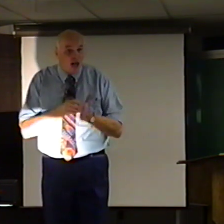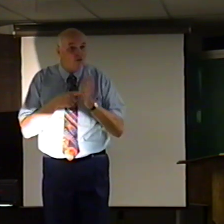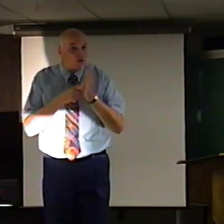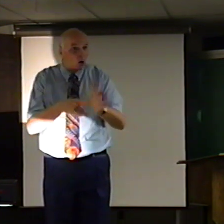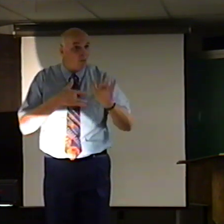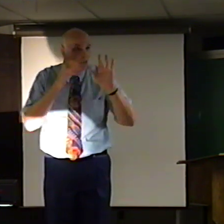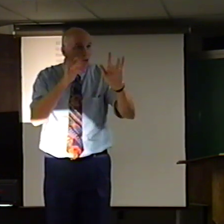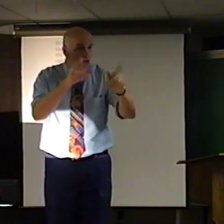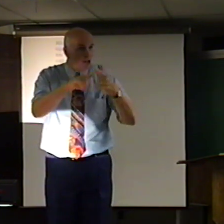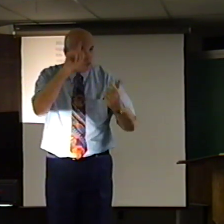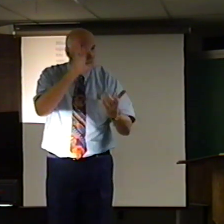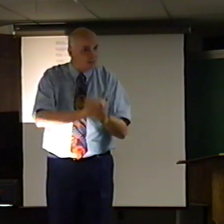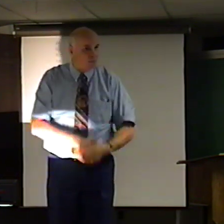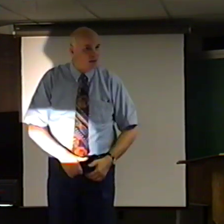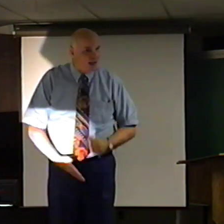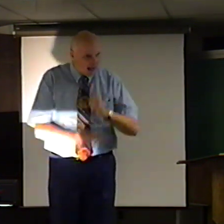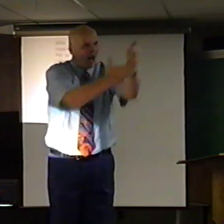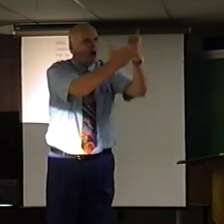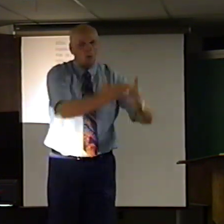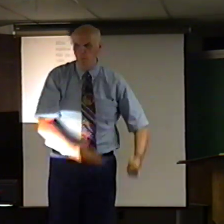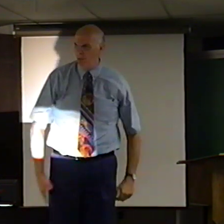let show mercy to have to help.